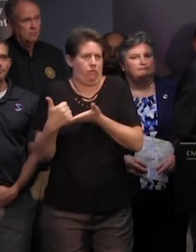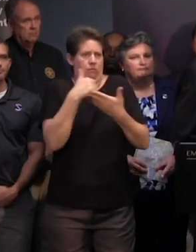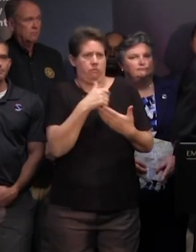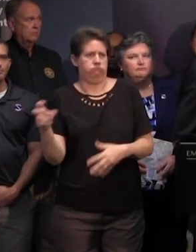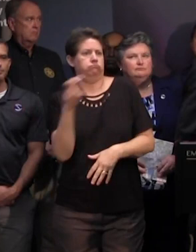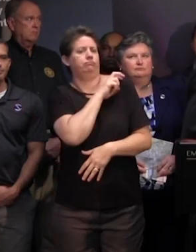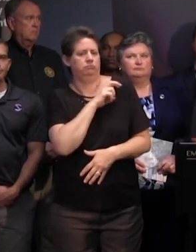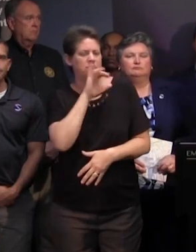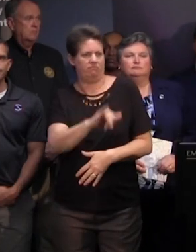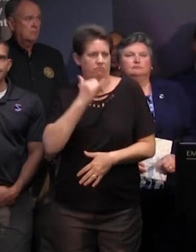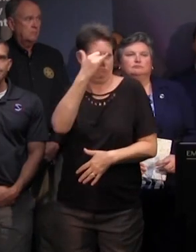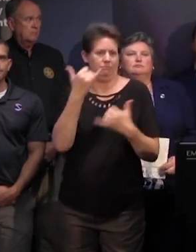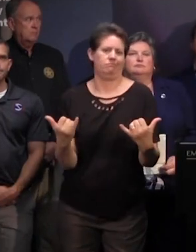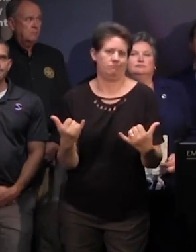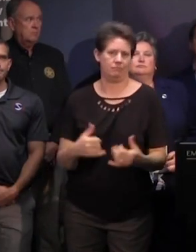next question